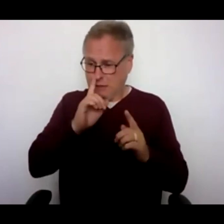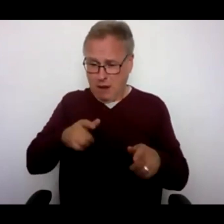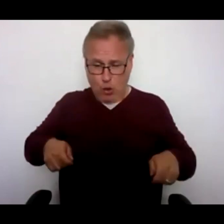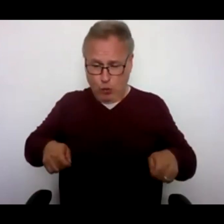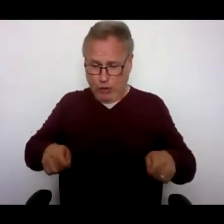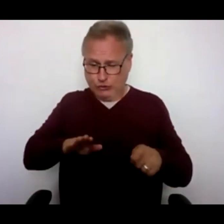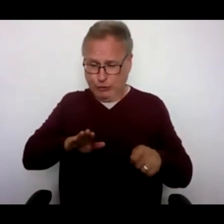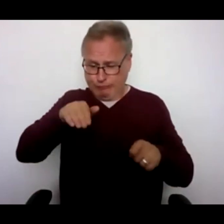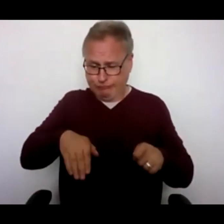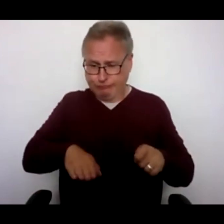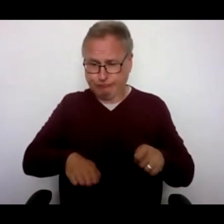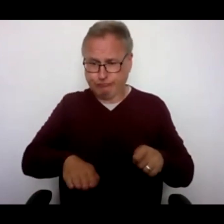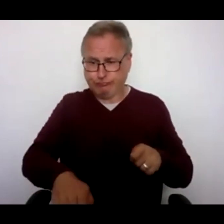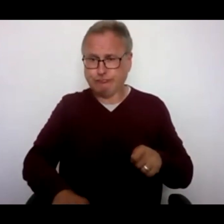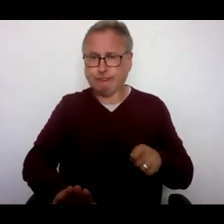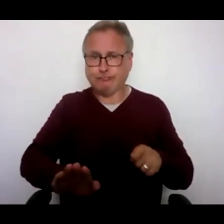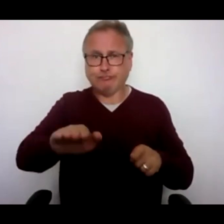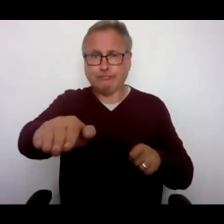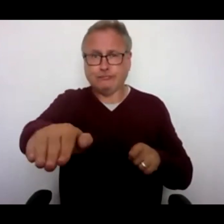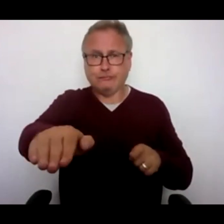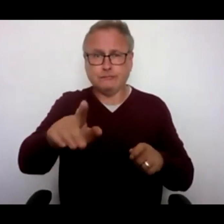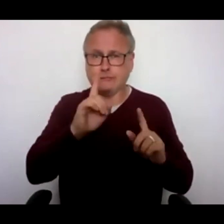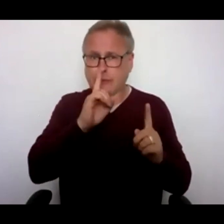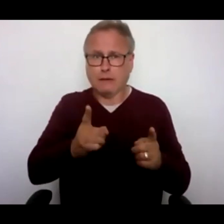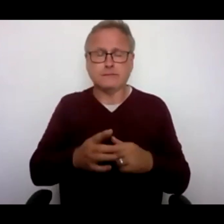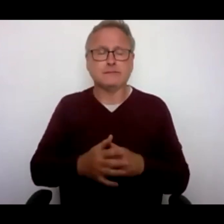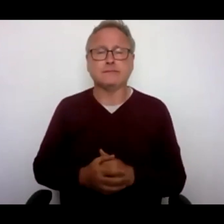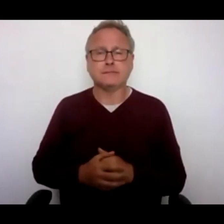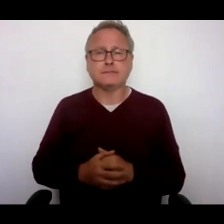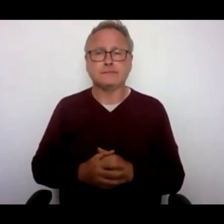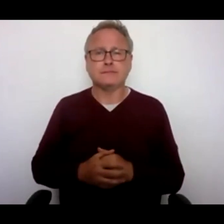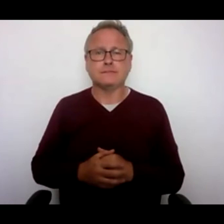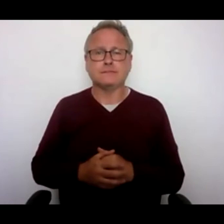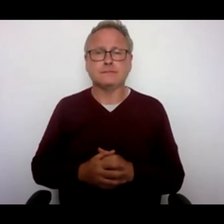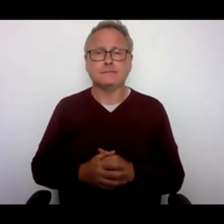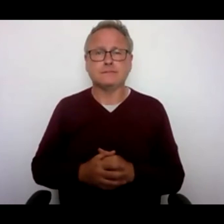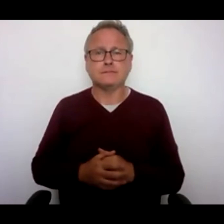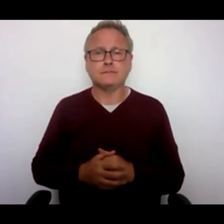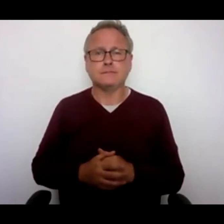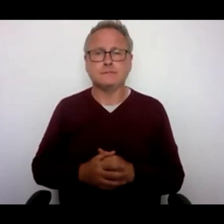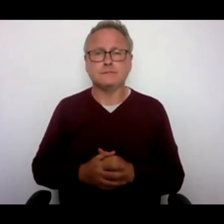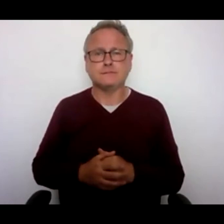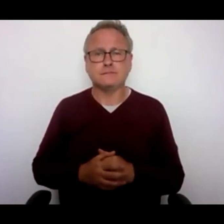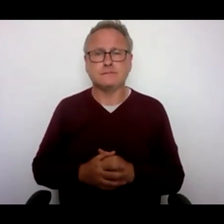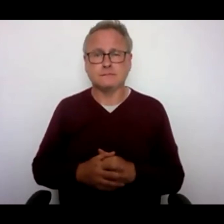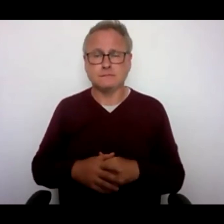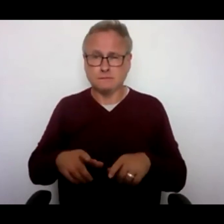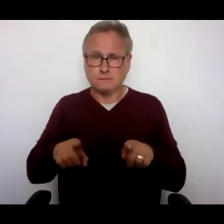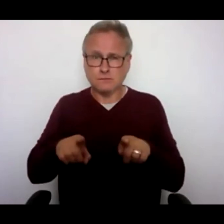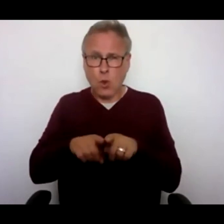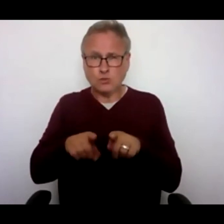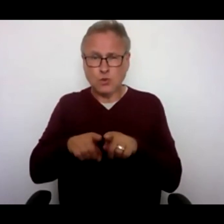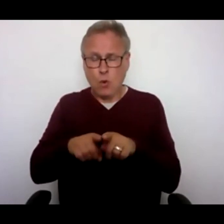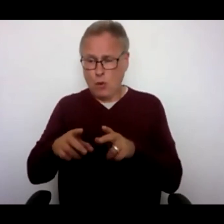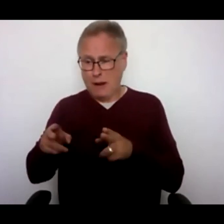help you move onto or off the road. There can also be things on pavements that can get in the way.